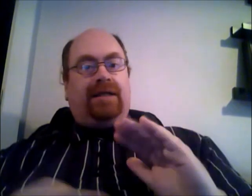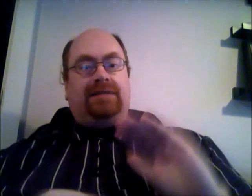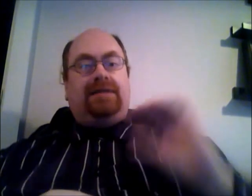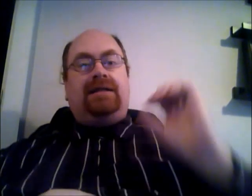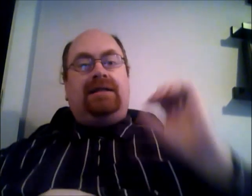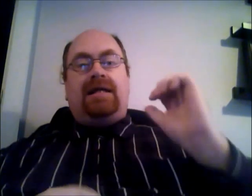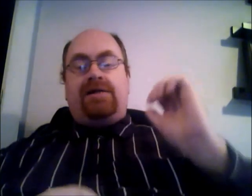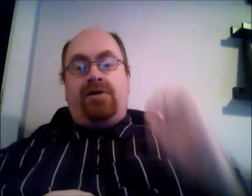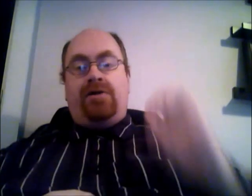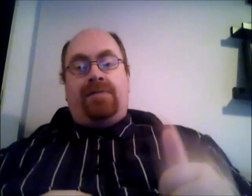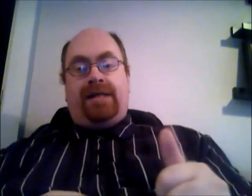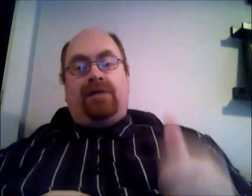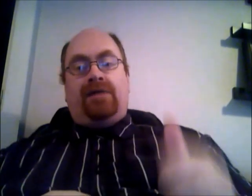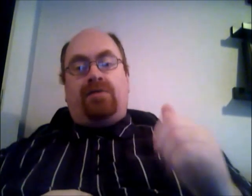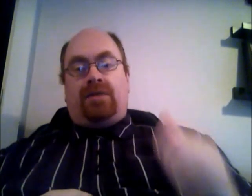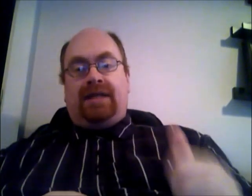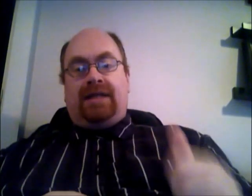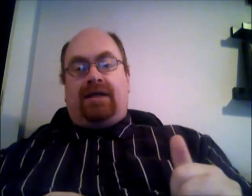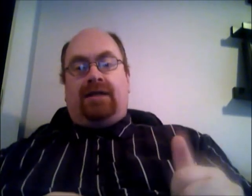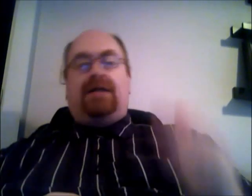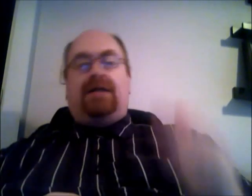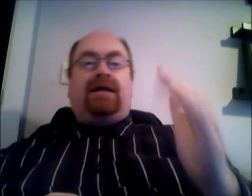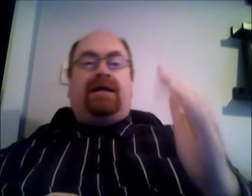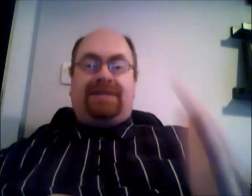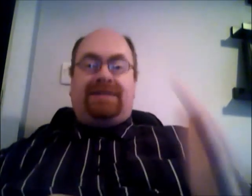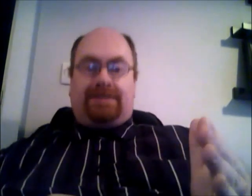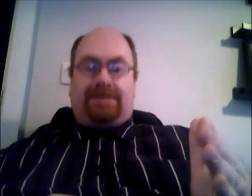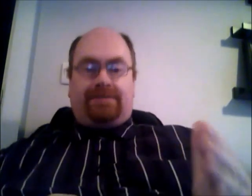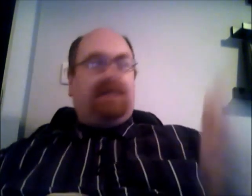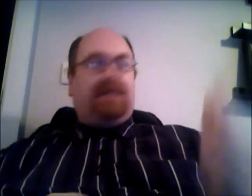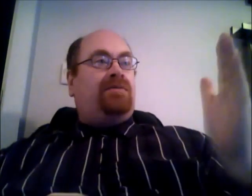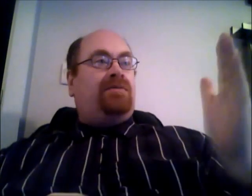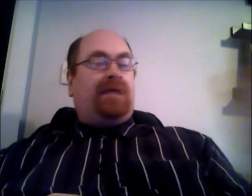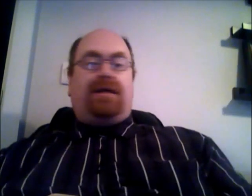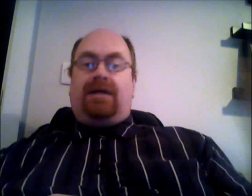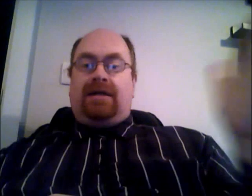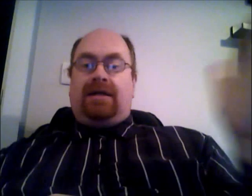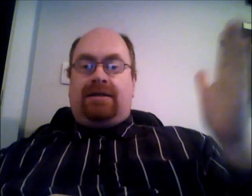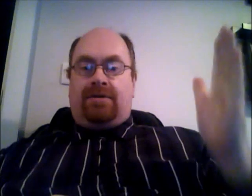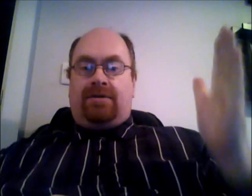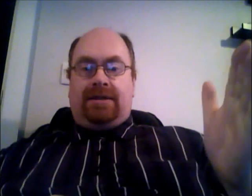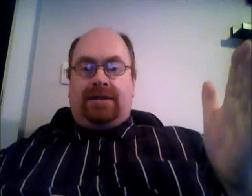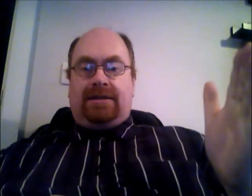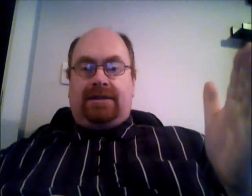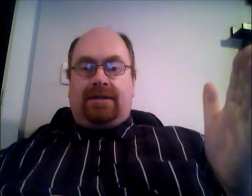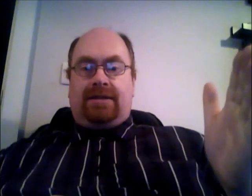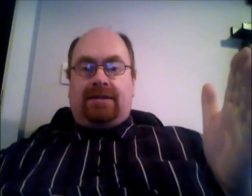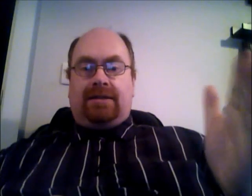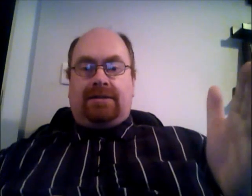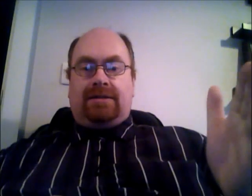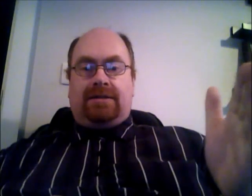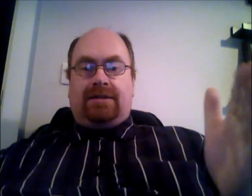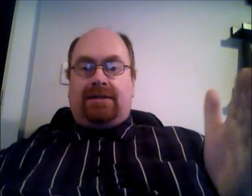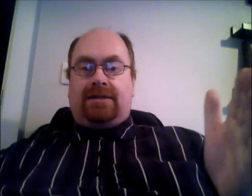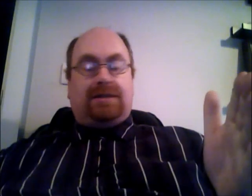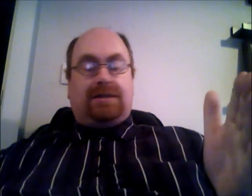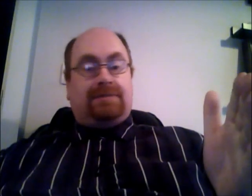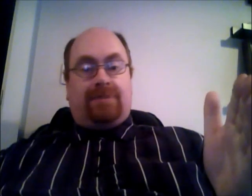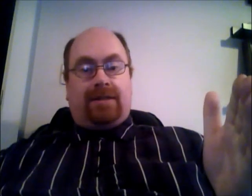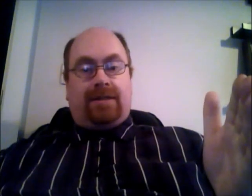nobody would want to take on a system where the whole day the entire uh the entire water system is falling apart